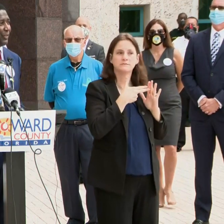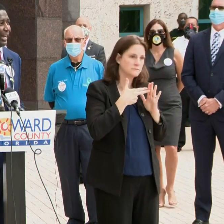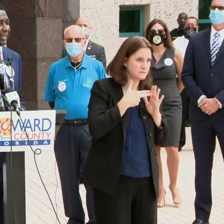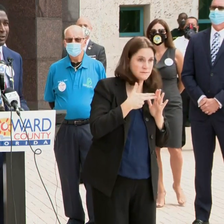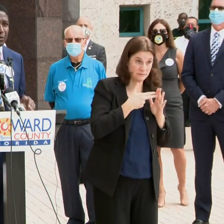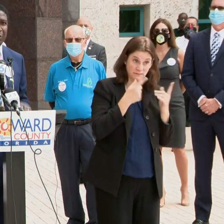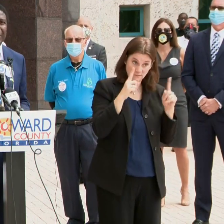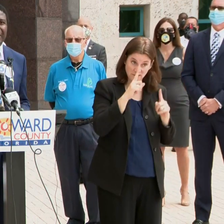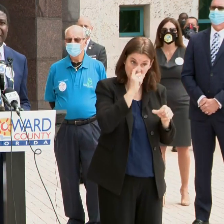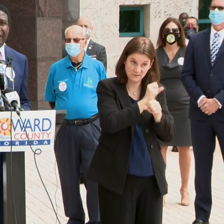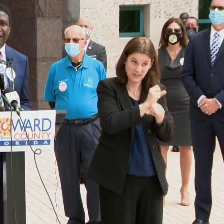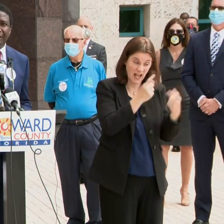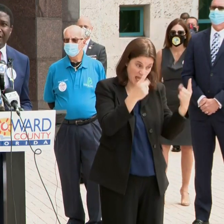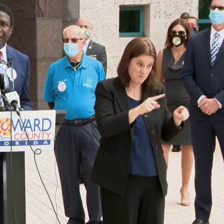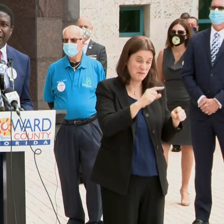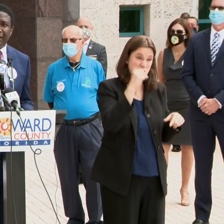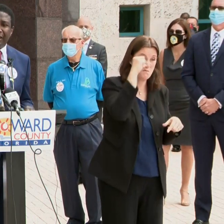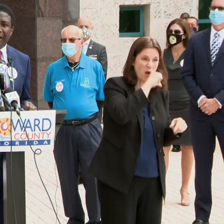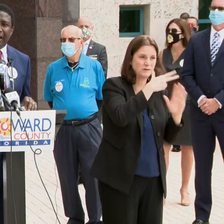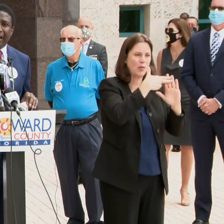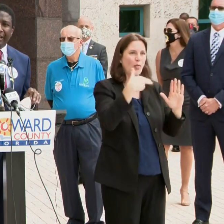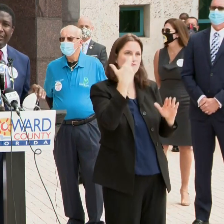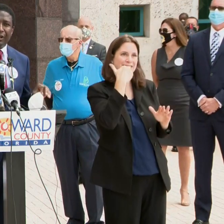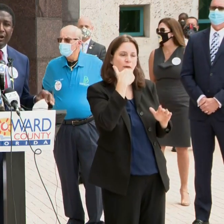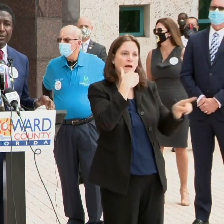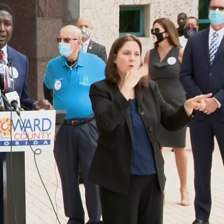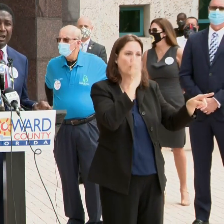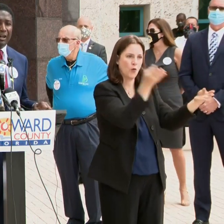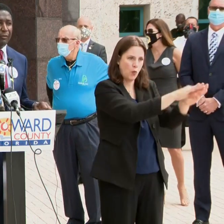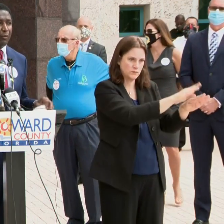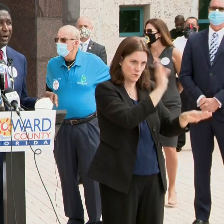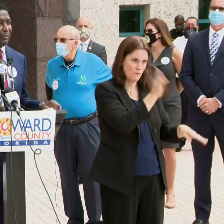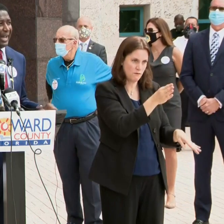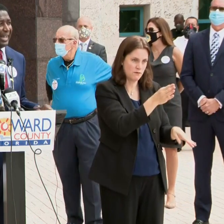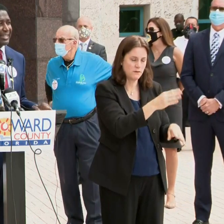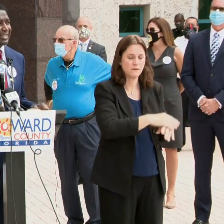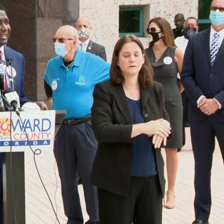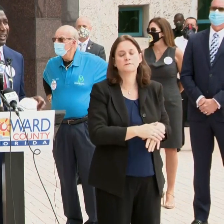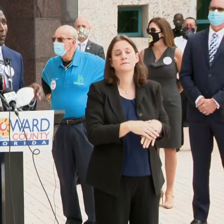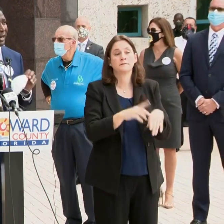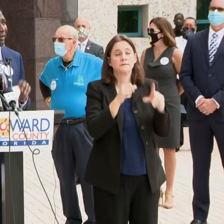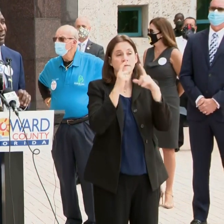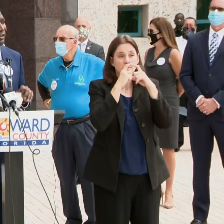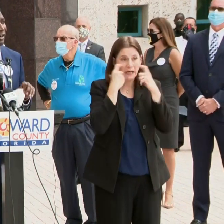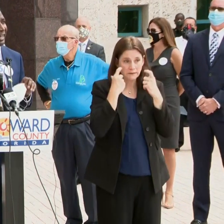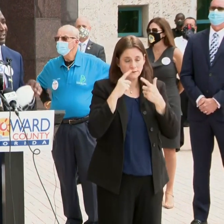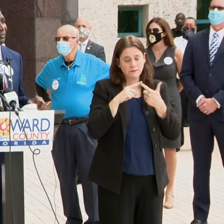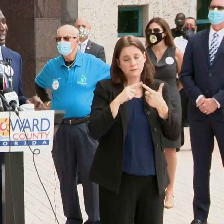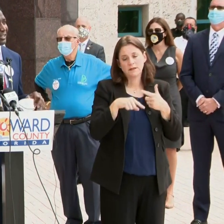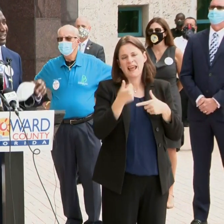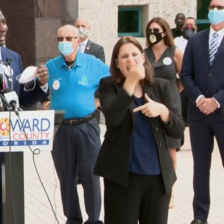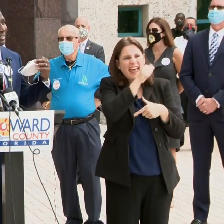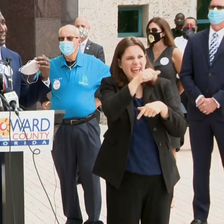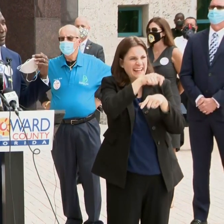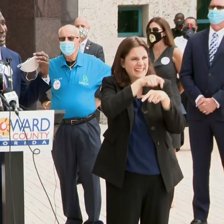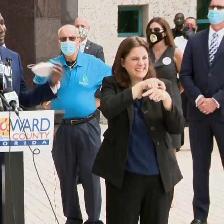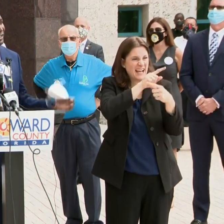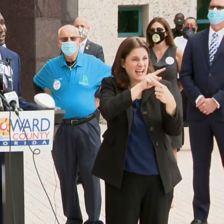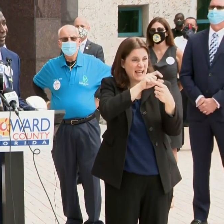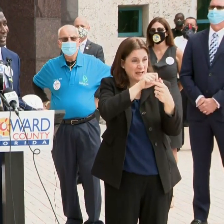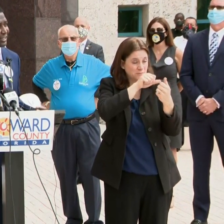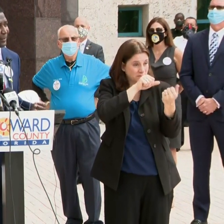finding some of that, and those will be shut down. In terms of wearing masks, whenever you're interfacing, yet